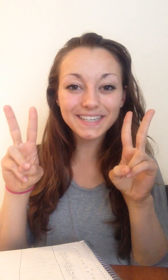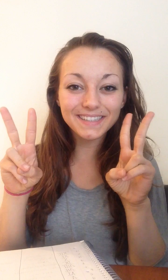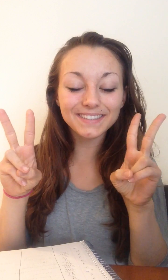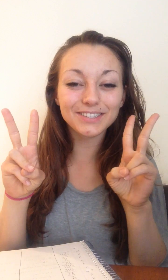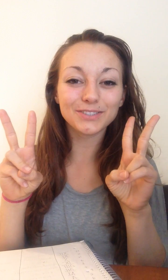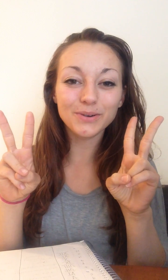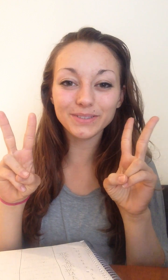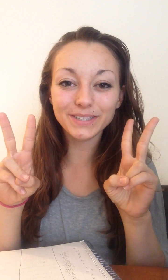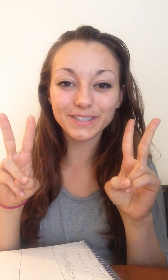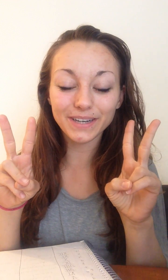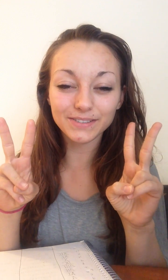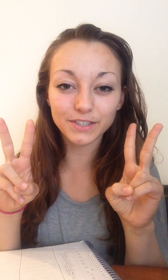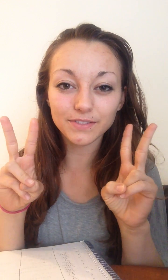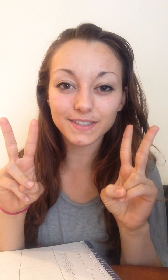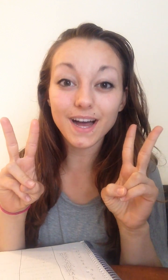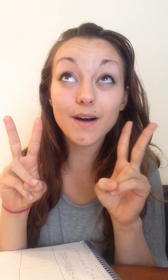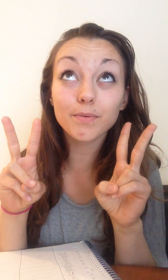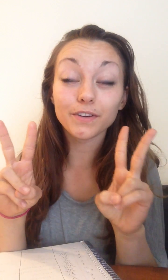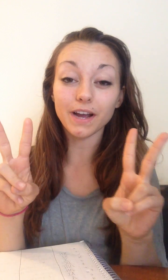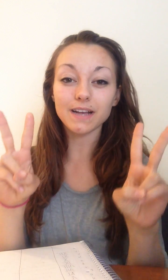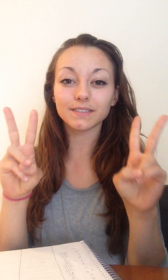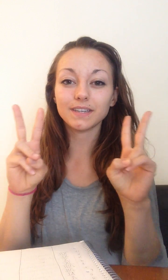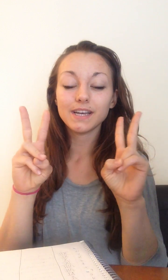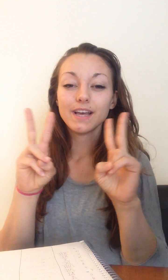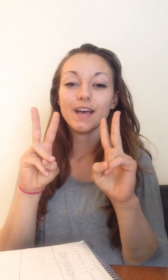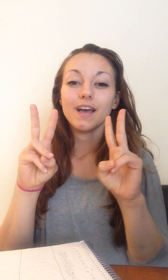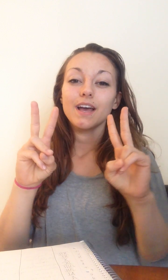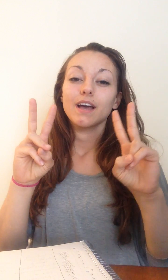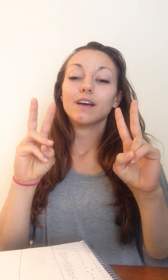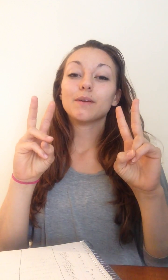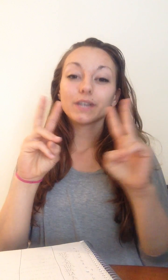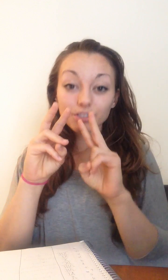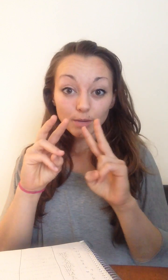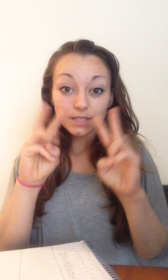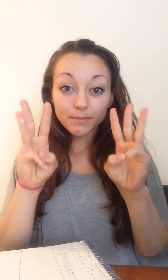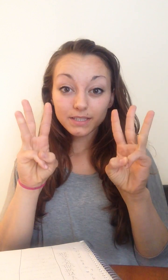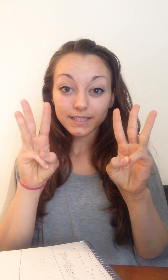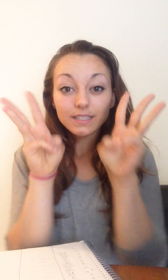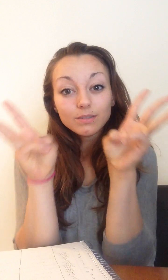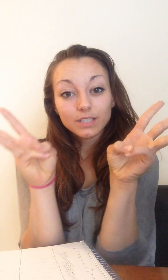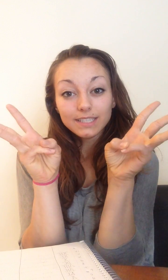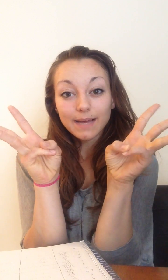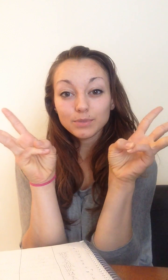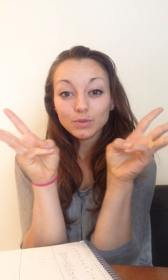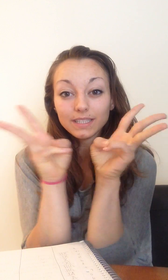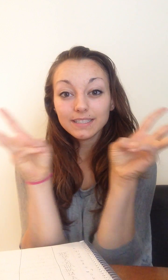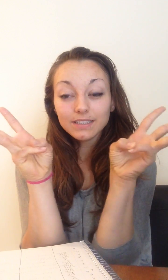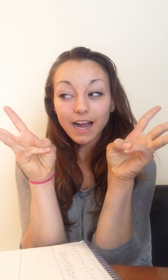does. The trochlear cranial nerve looks up for your eyes. And then we're going to jump to number six, which is abducens. Your